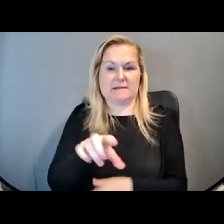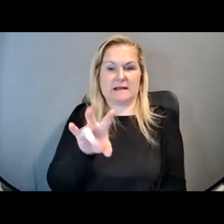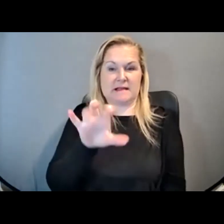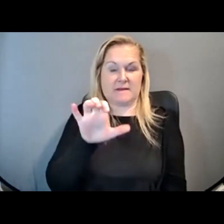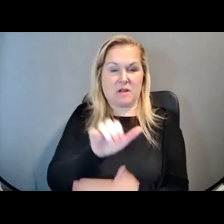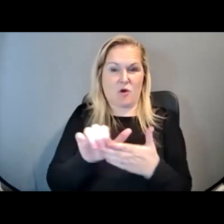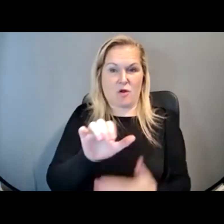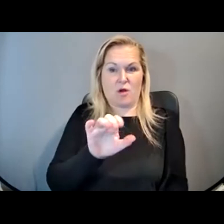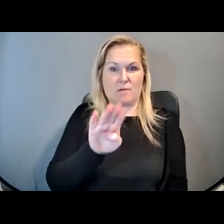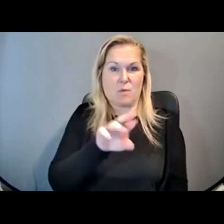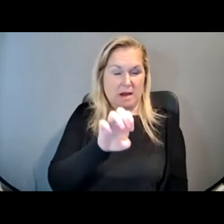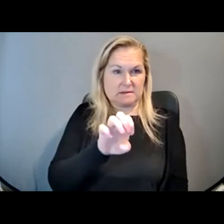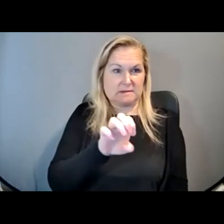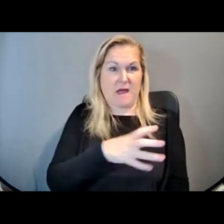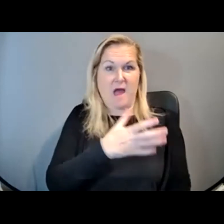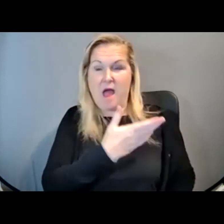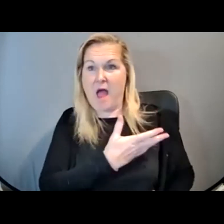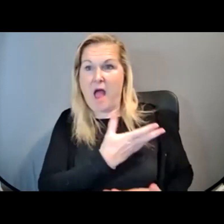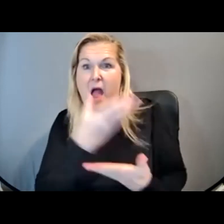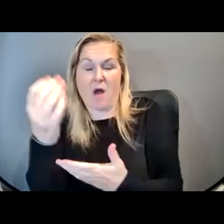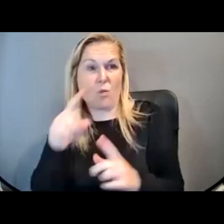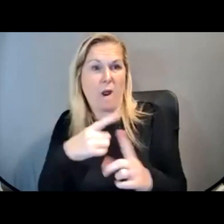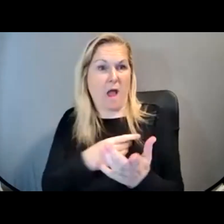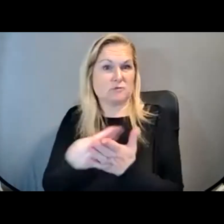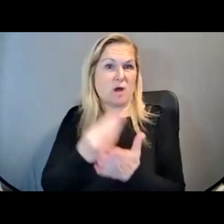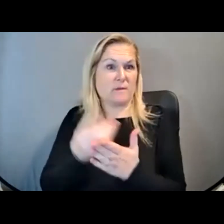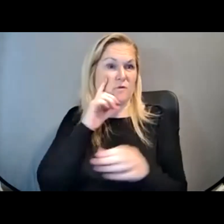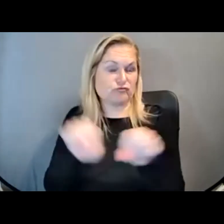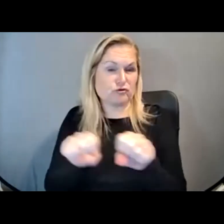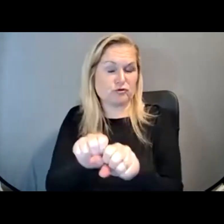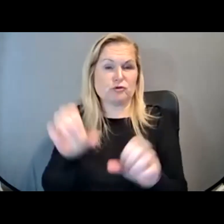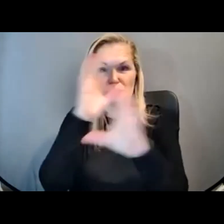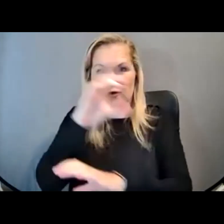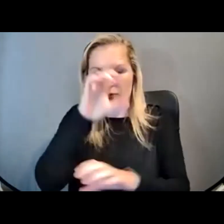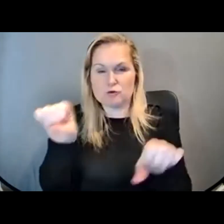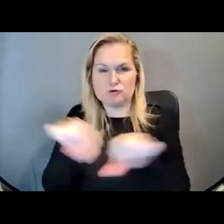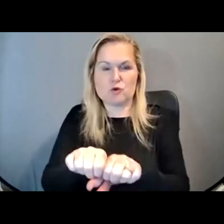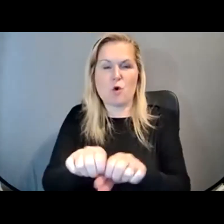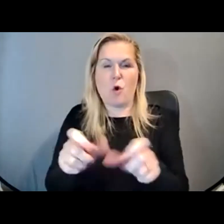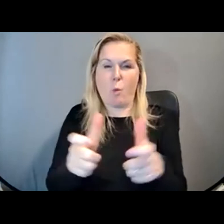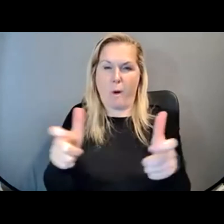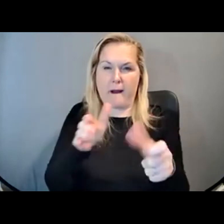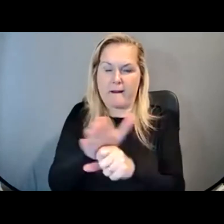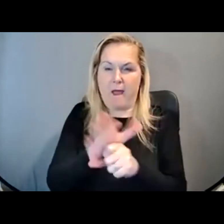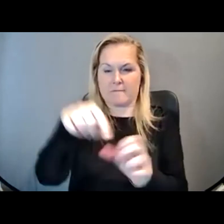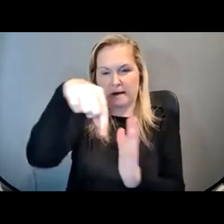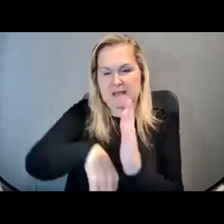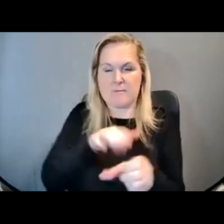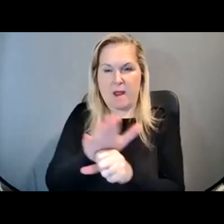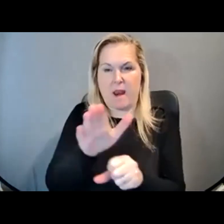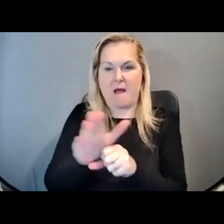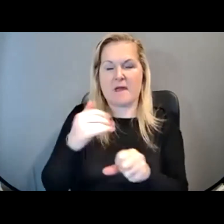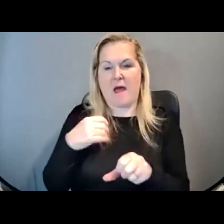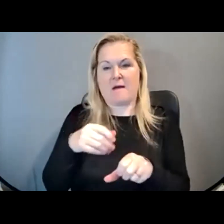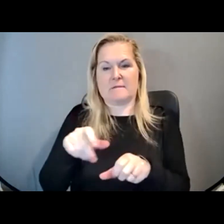brace out shoe shopping with me to search for a shoe that was wide enough, deep enough, ideally had a zipper around it to hold it in